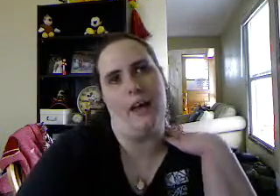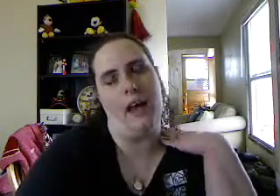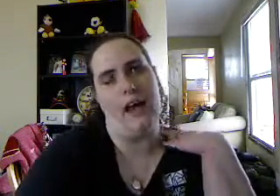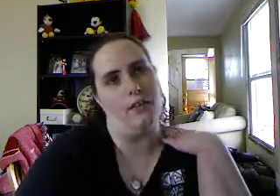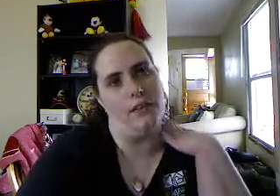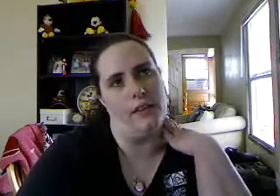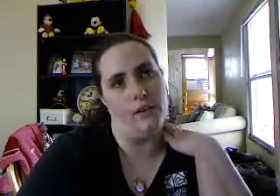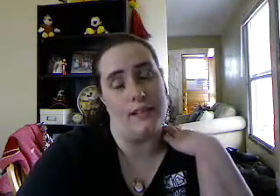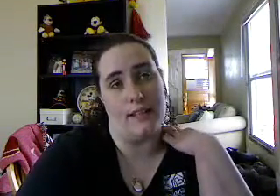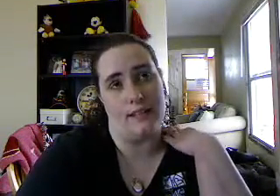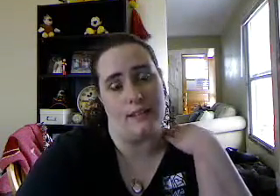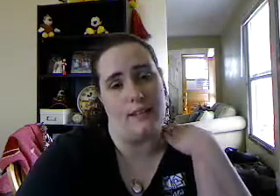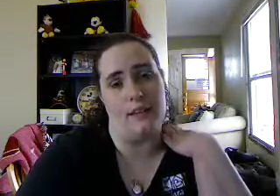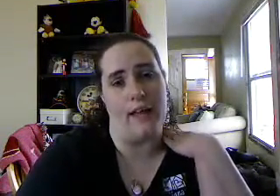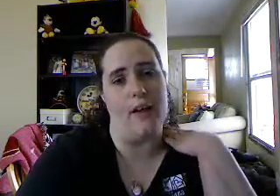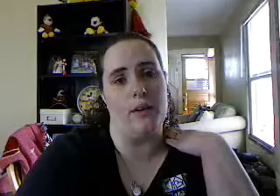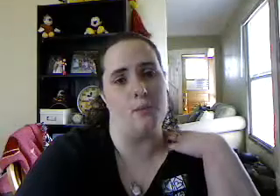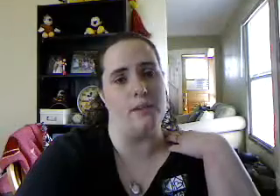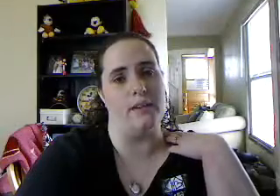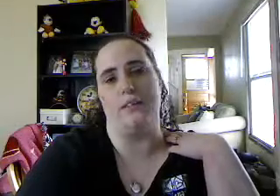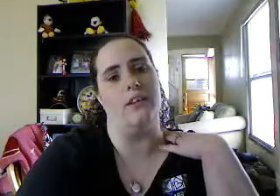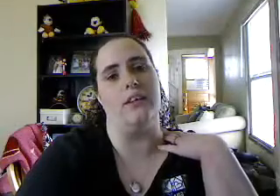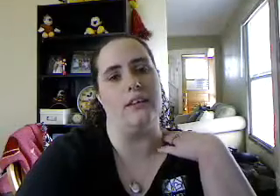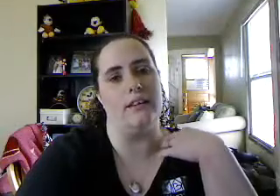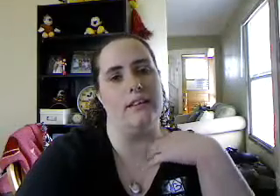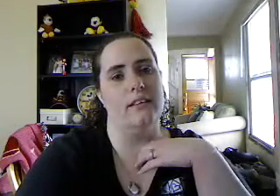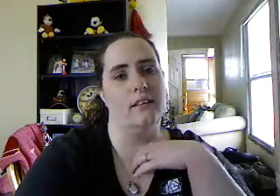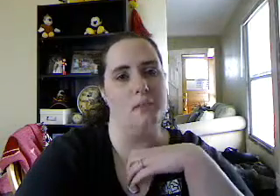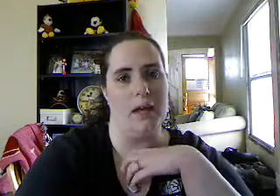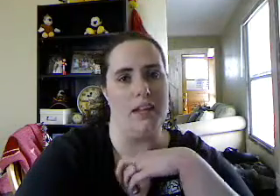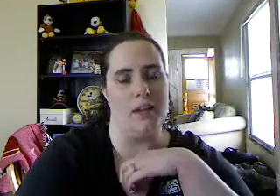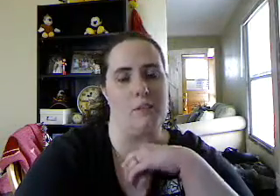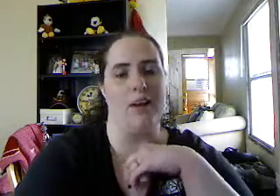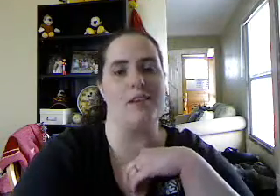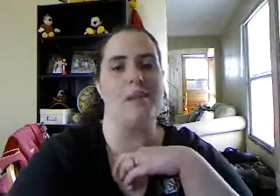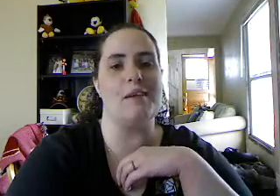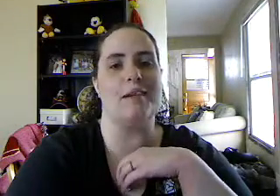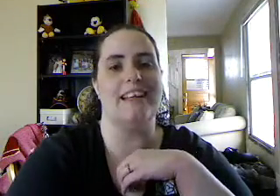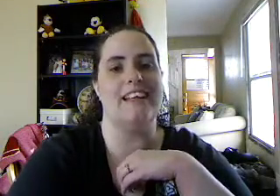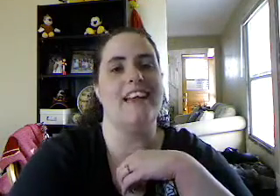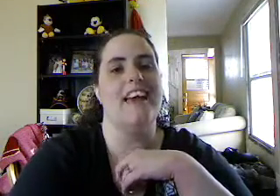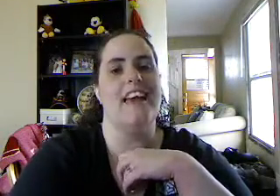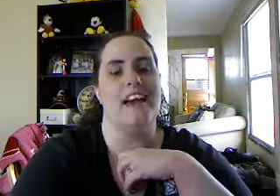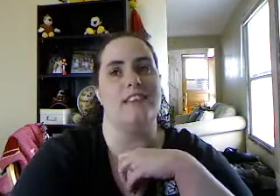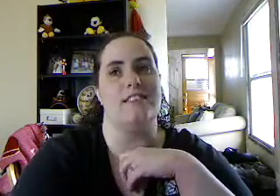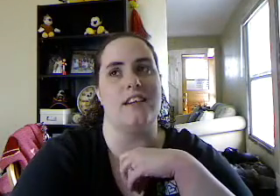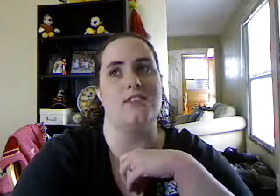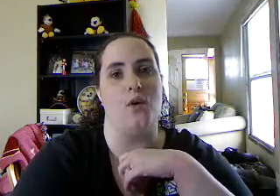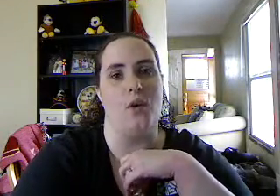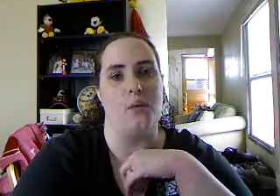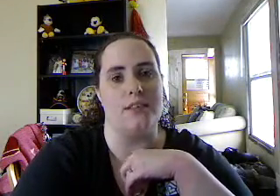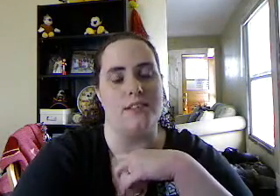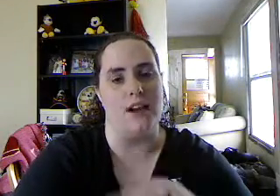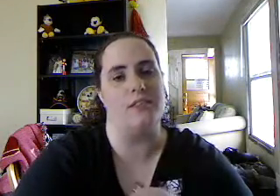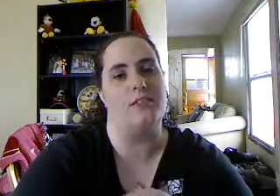I don't really know what it tasted like without it, but it really didn't make it any better in my opinion. It's horrible stuff.